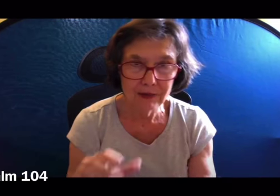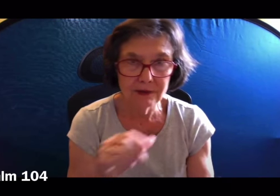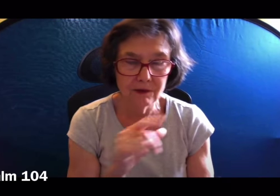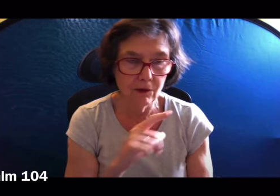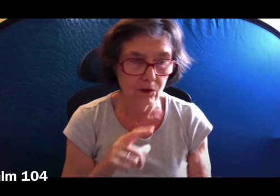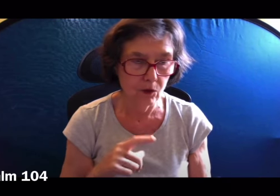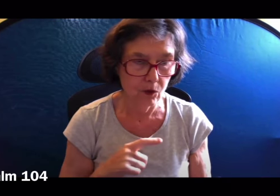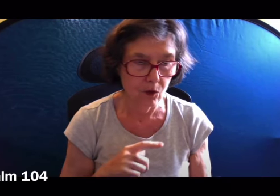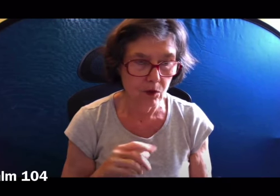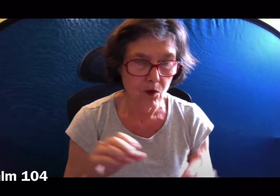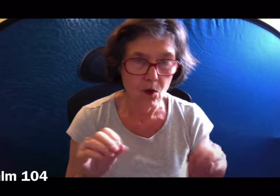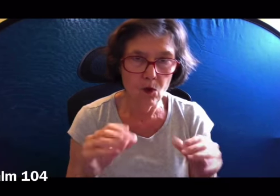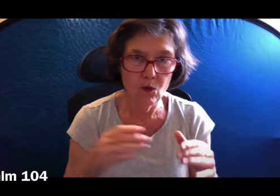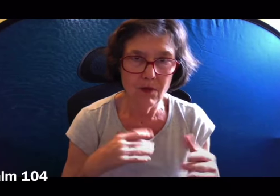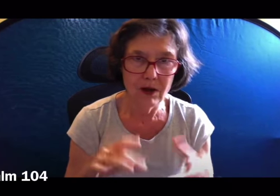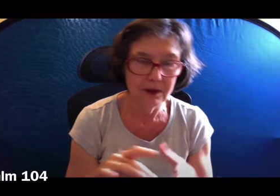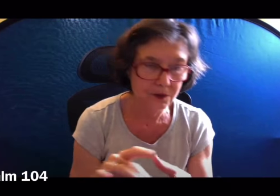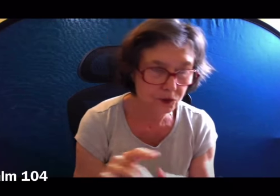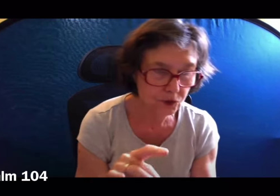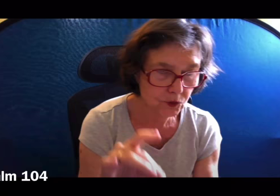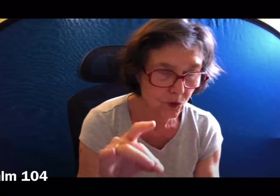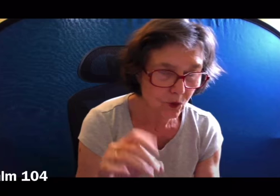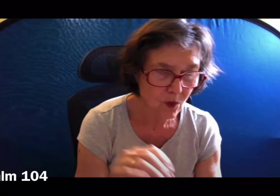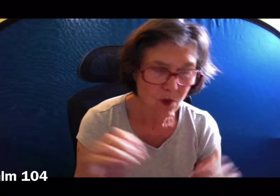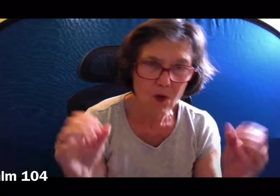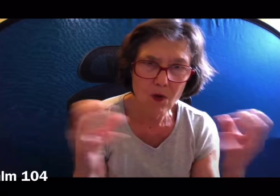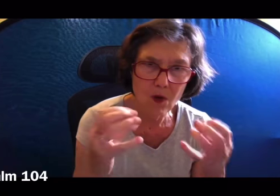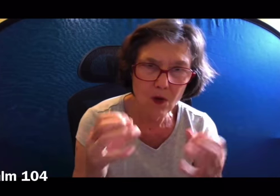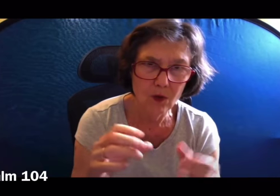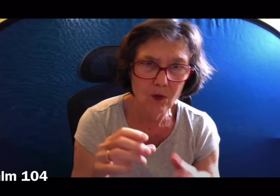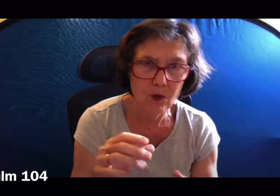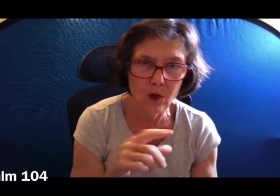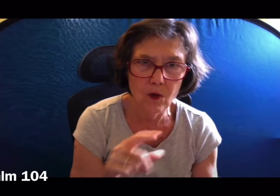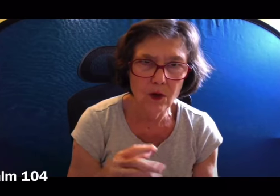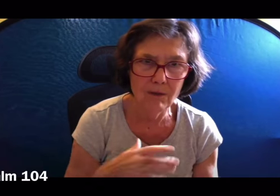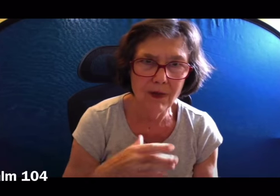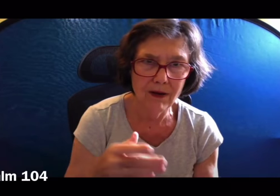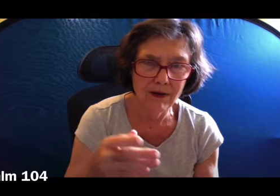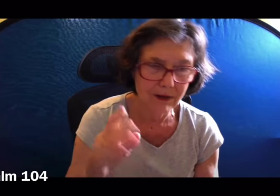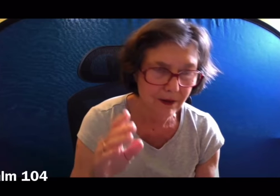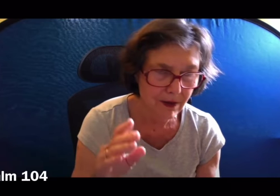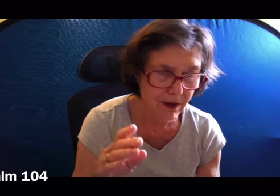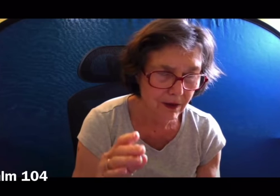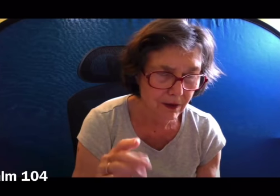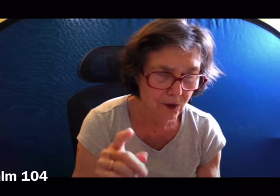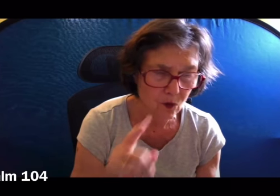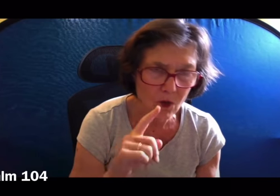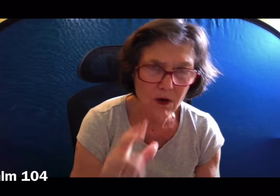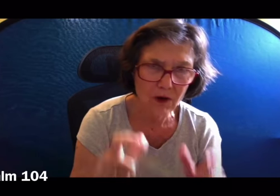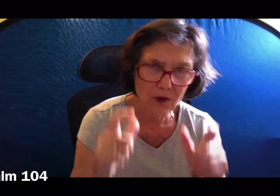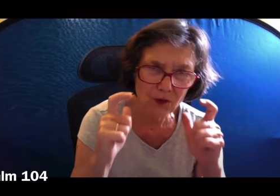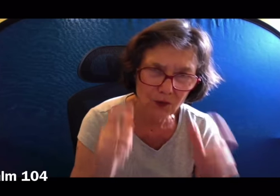bless oh Lord my soul oh Lord my God you are great indeed